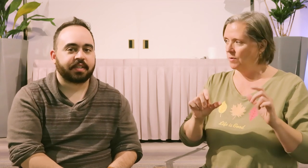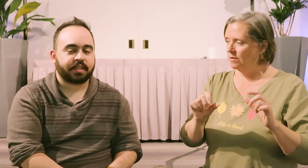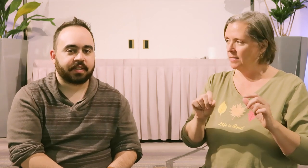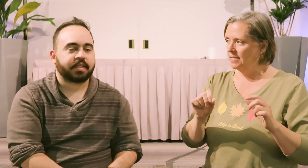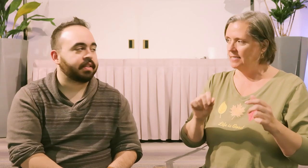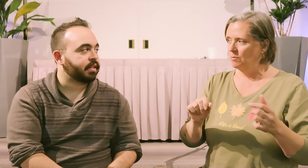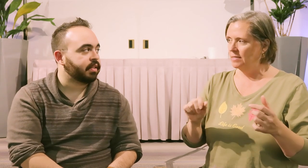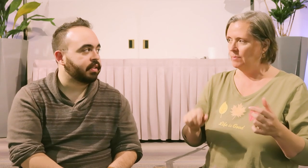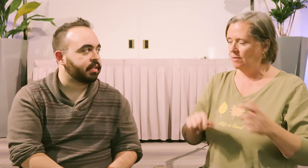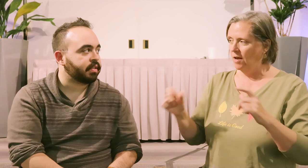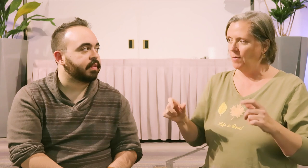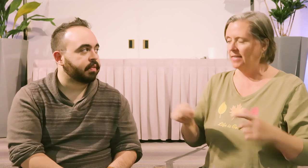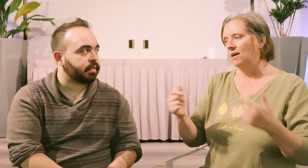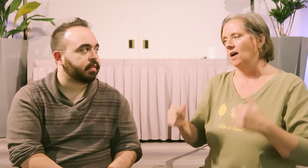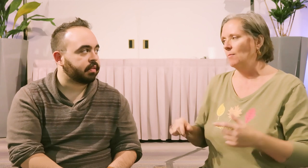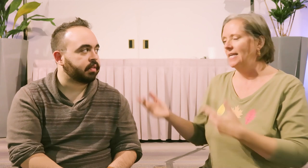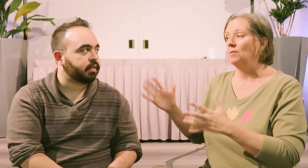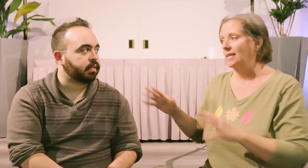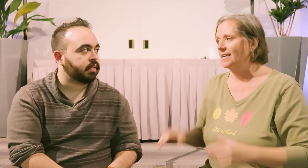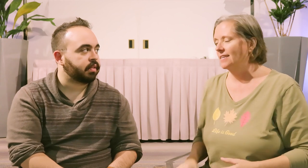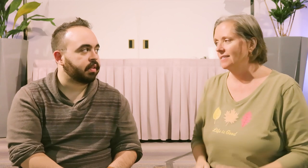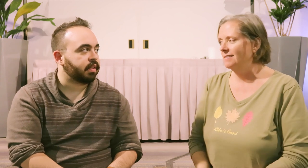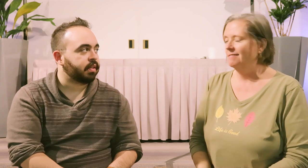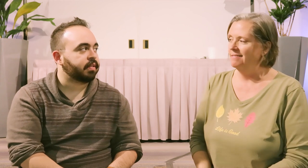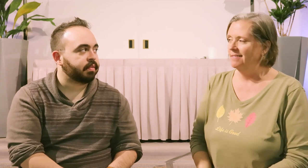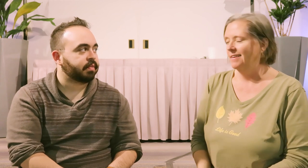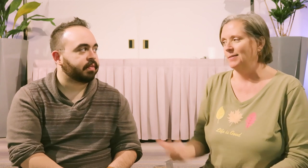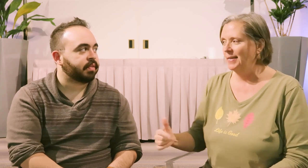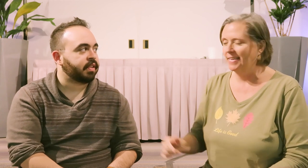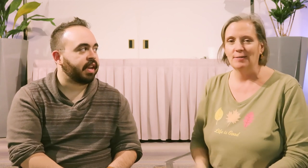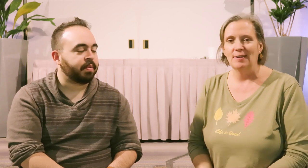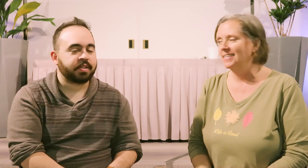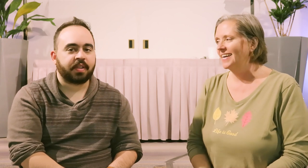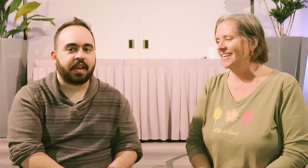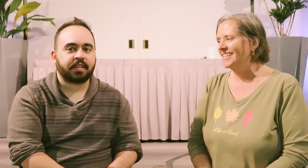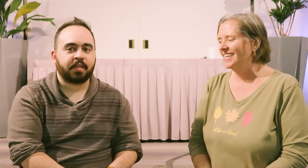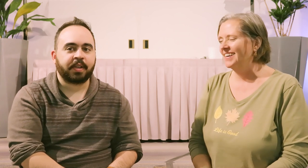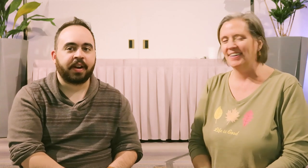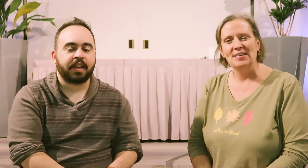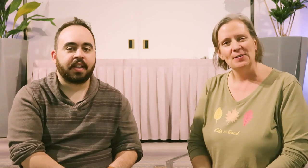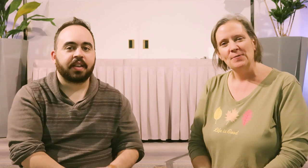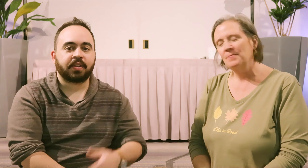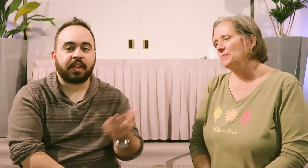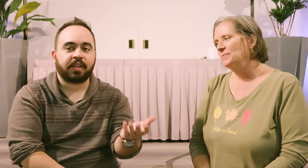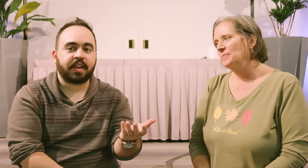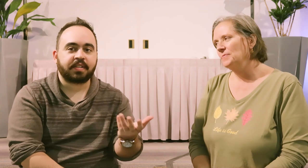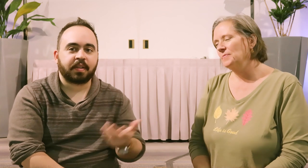word, and deborah is spelled the long way. And yeah, put a link in because that was all I can't do Yeah. We'll do that. That'll be great. thank you guys. I